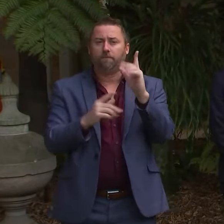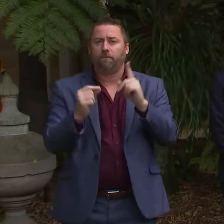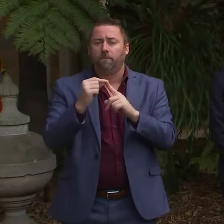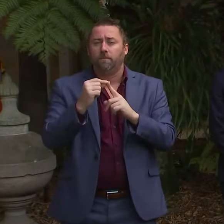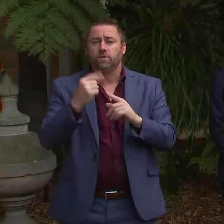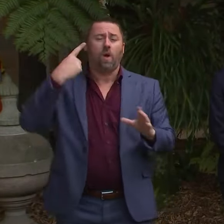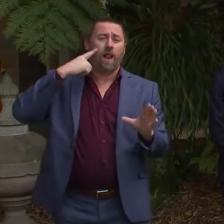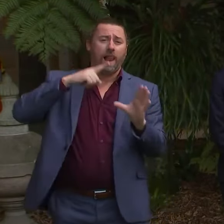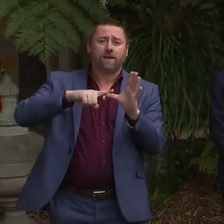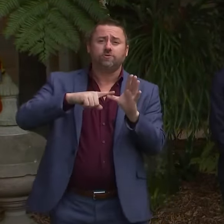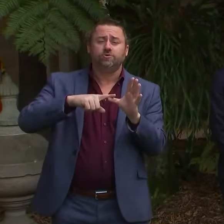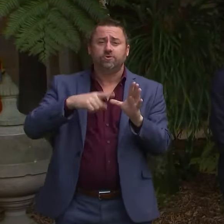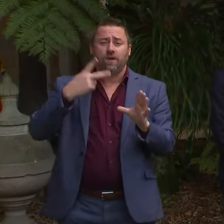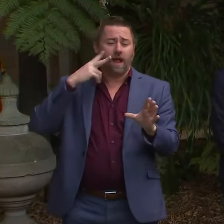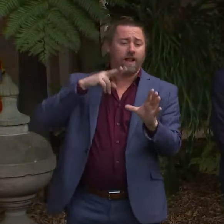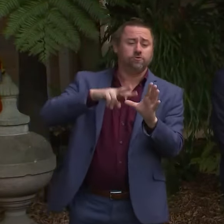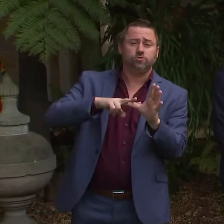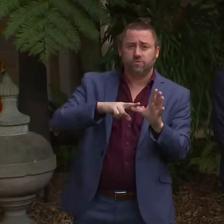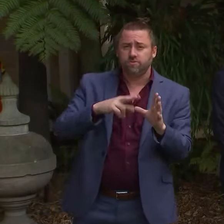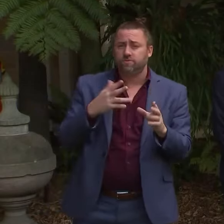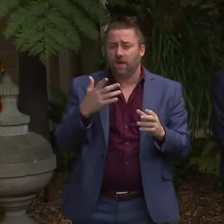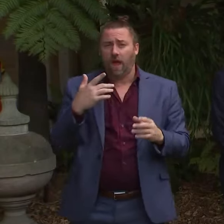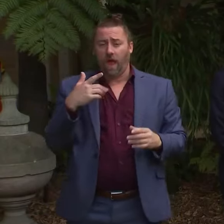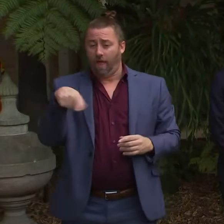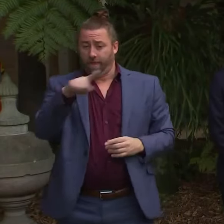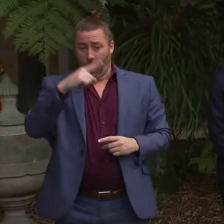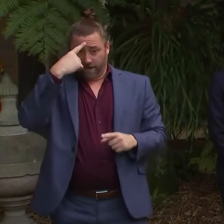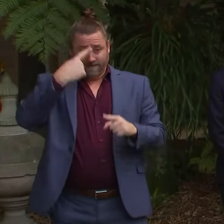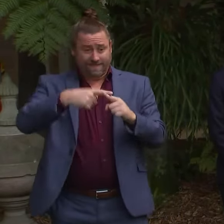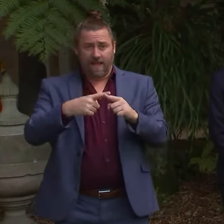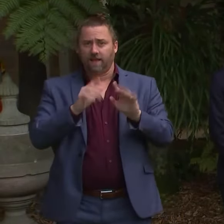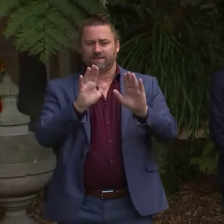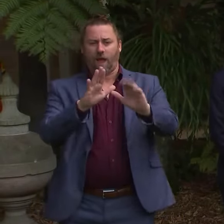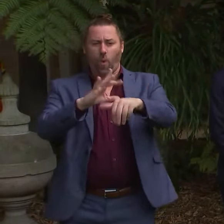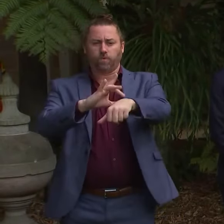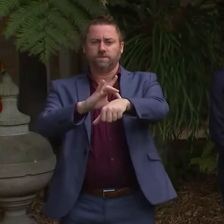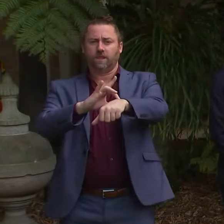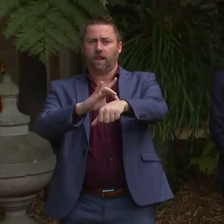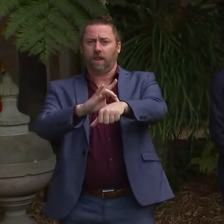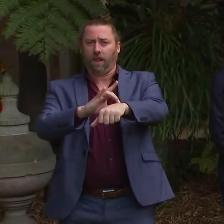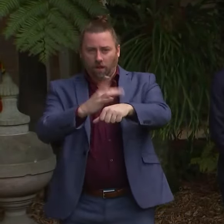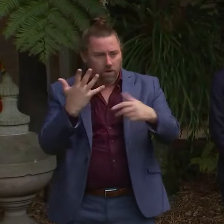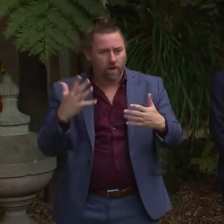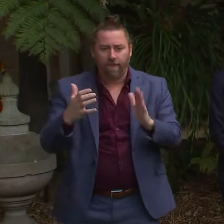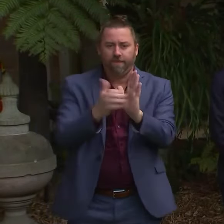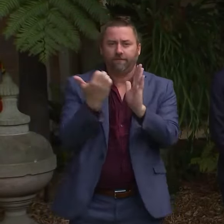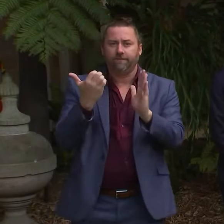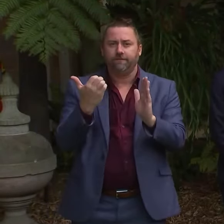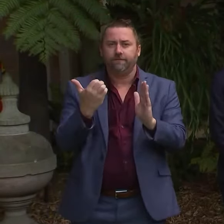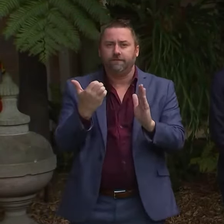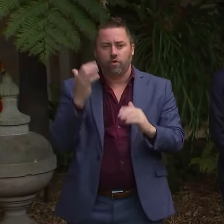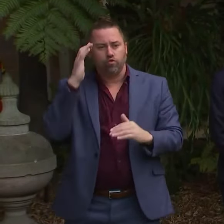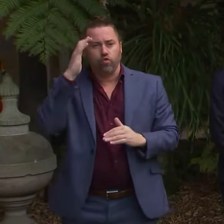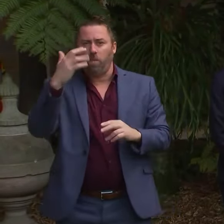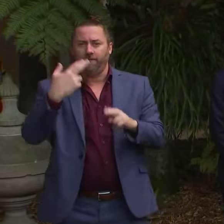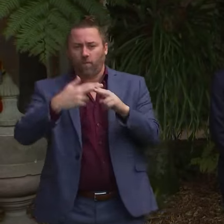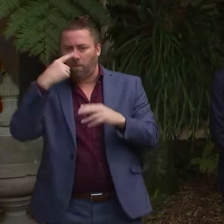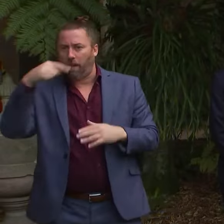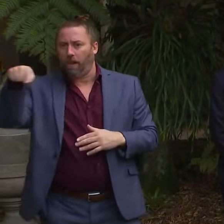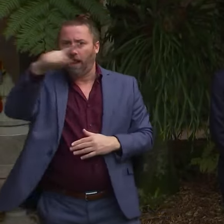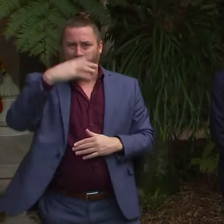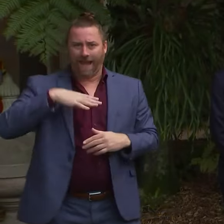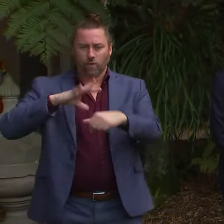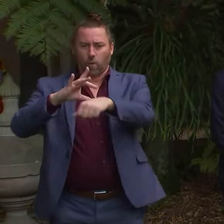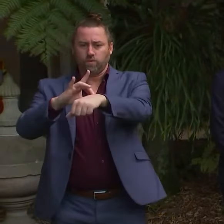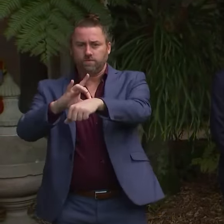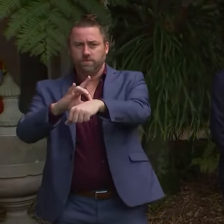because we could, but in the numbers we've got now, you don't want to do that. And I know, you know, that there are pressures of people on